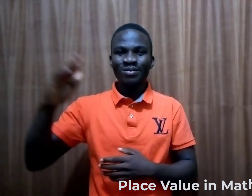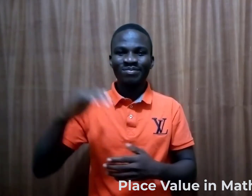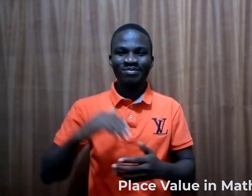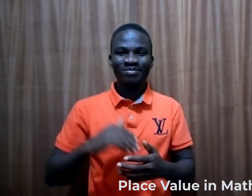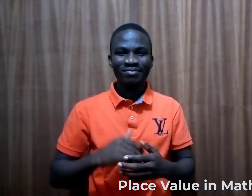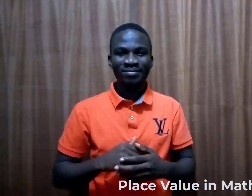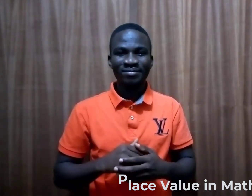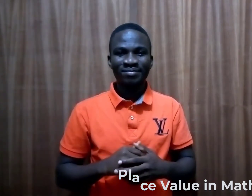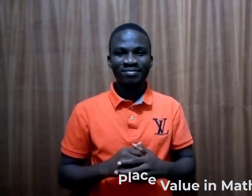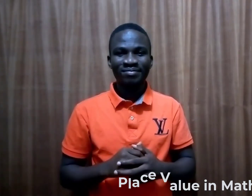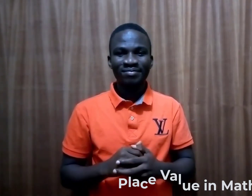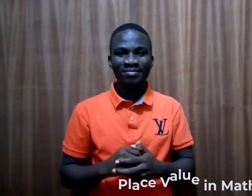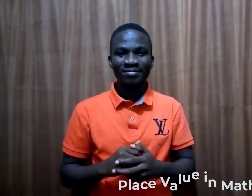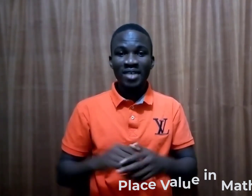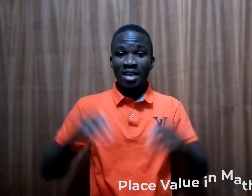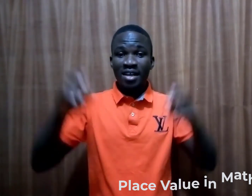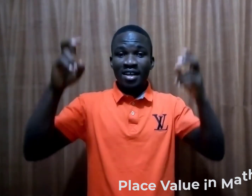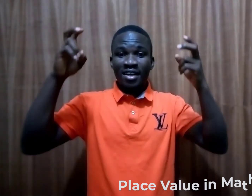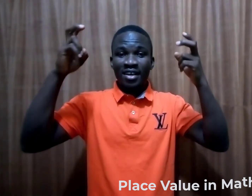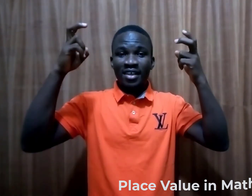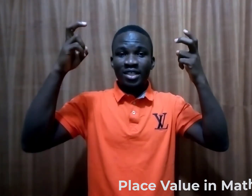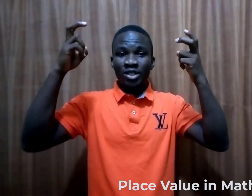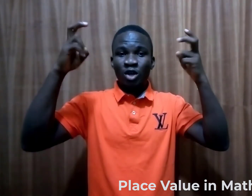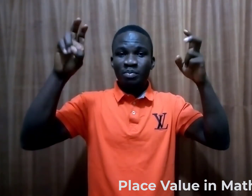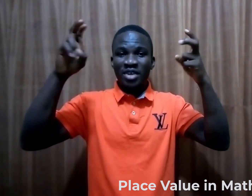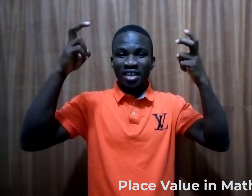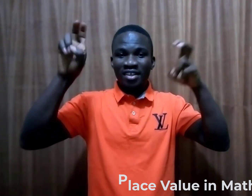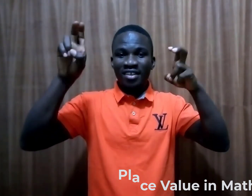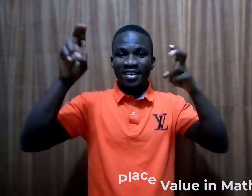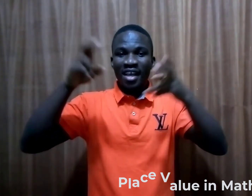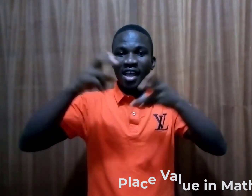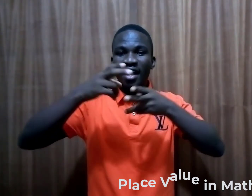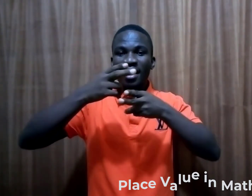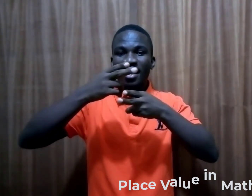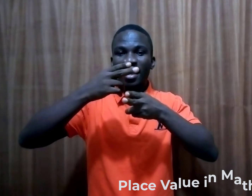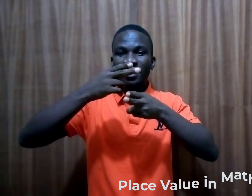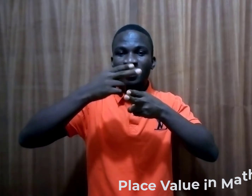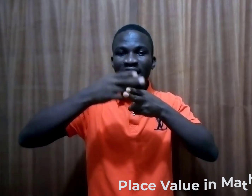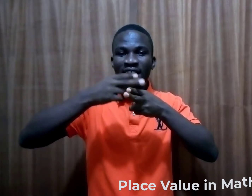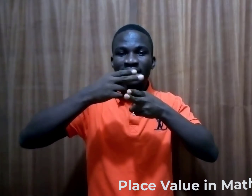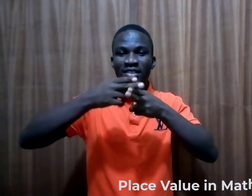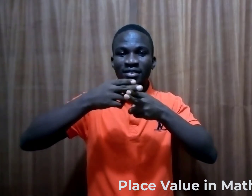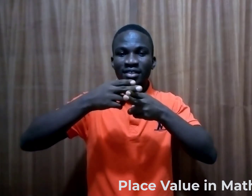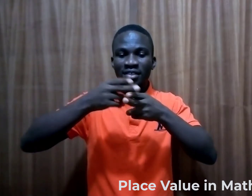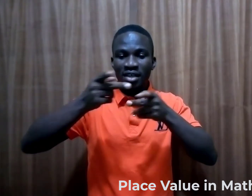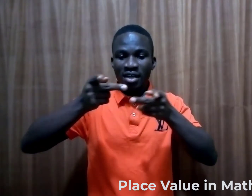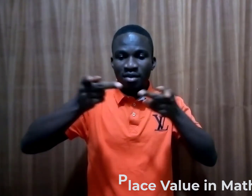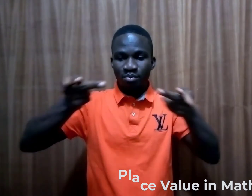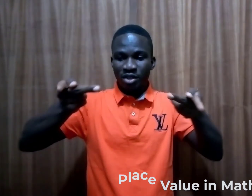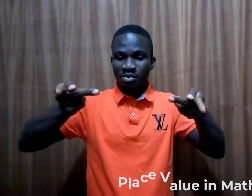Hello. The topic is titled PP.